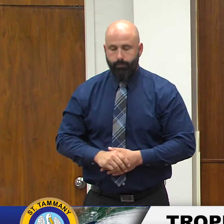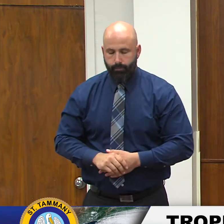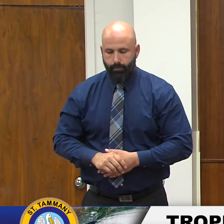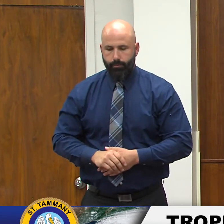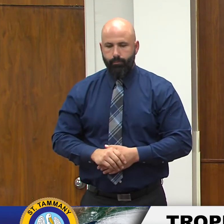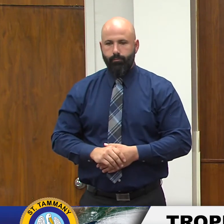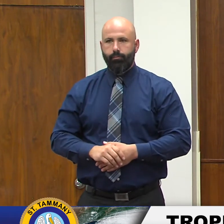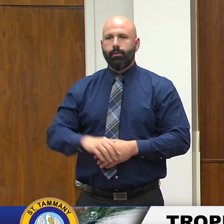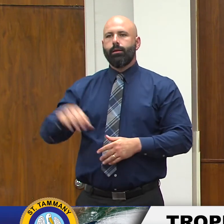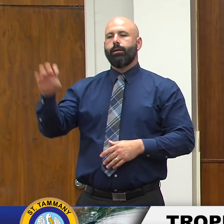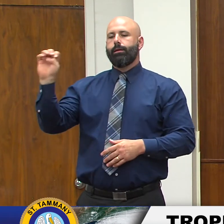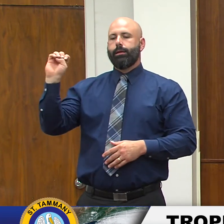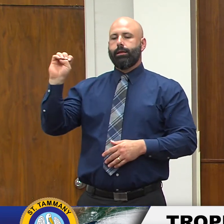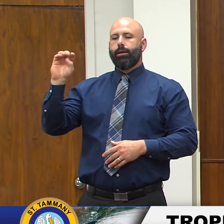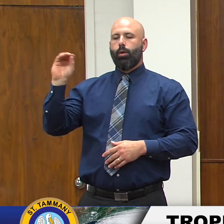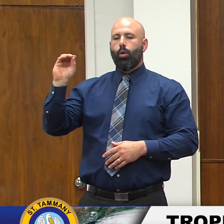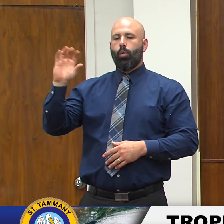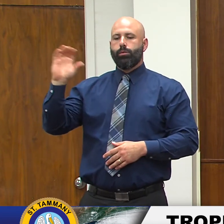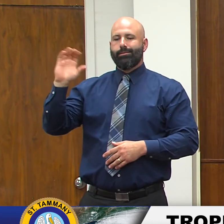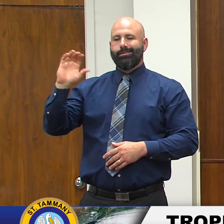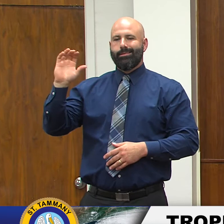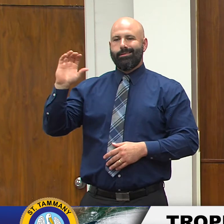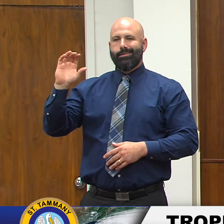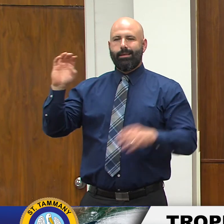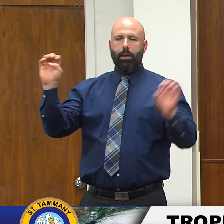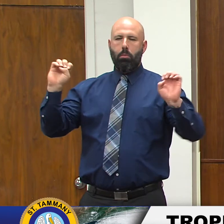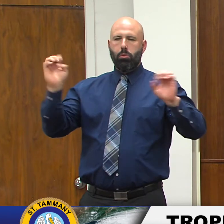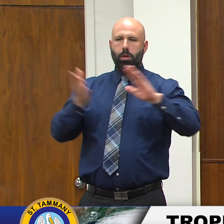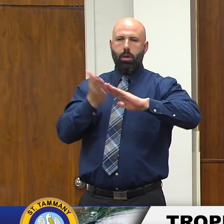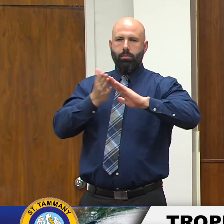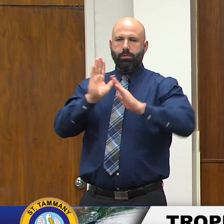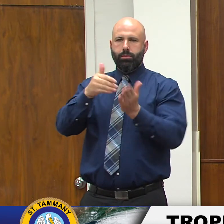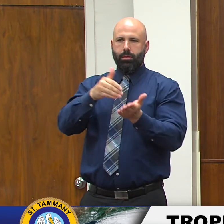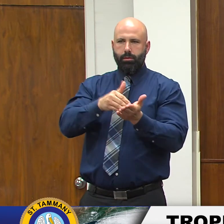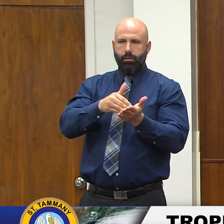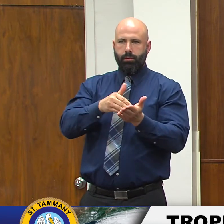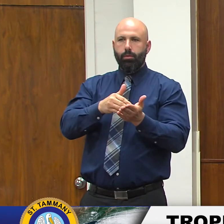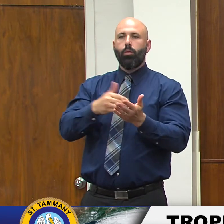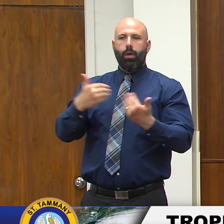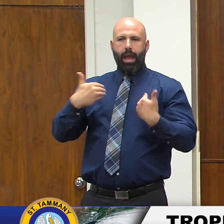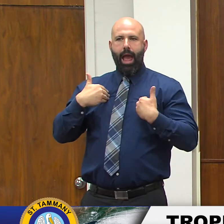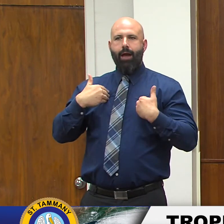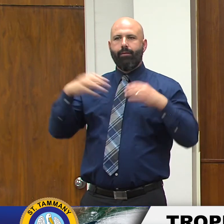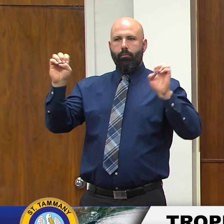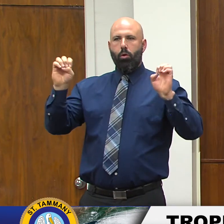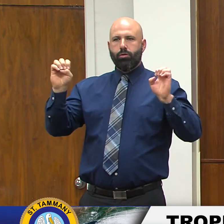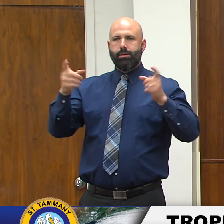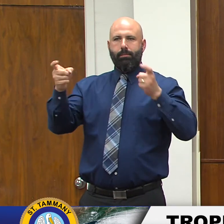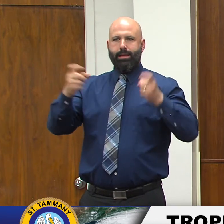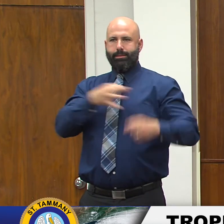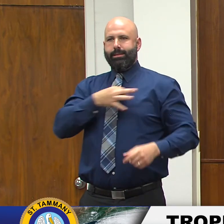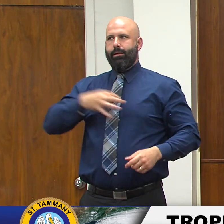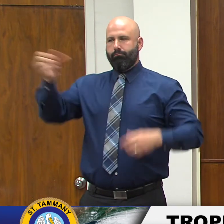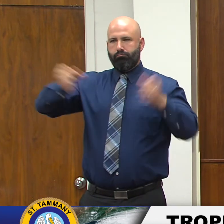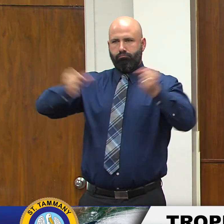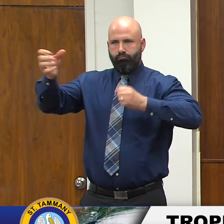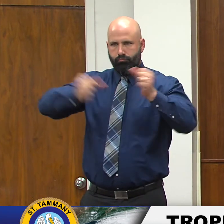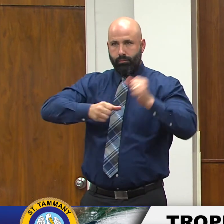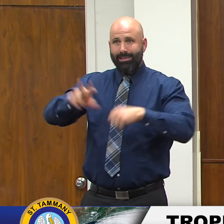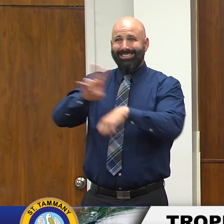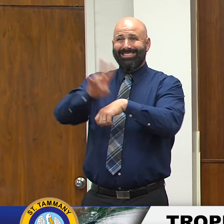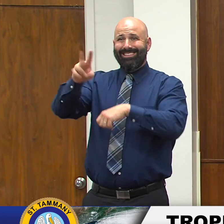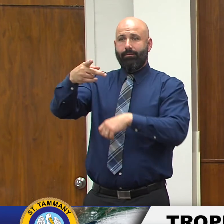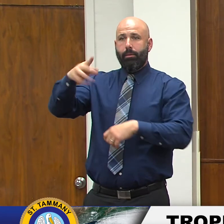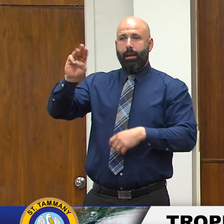the eoc right now is staffed by the emergency management staff at 7 pm today we'll go to a partial